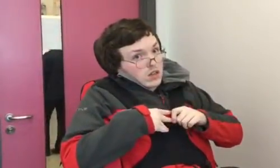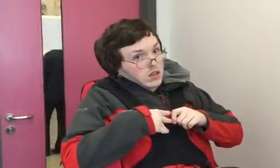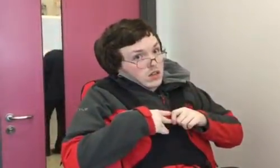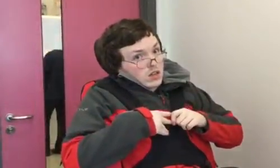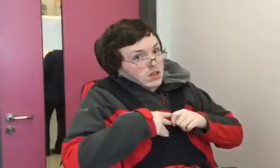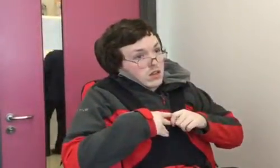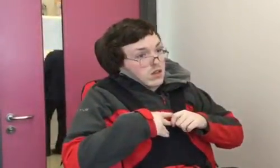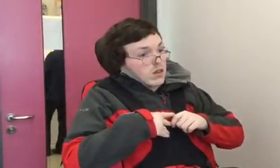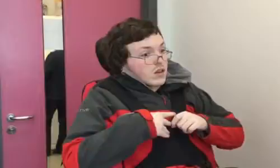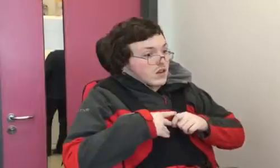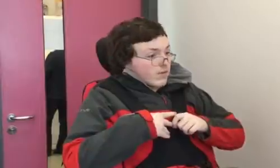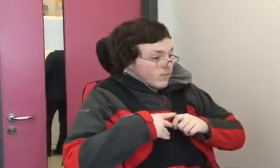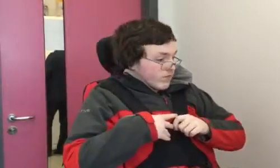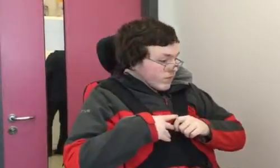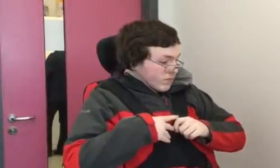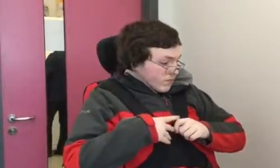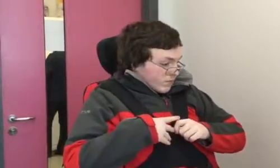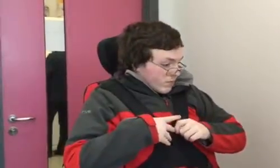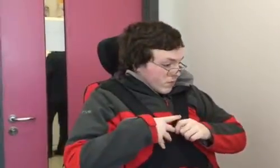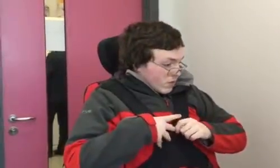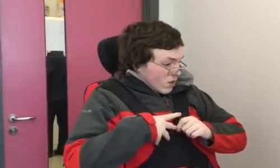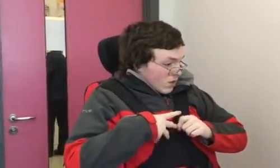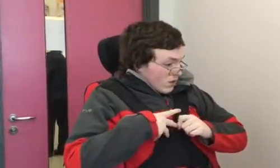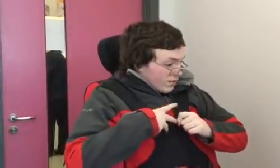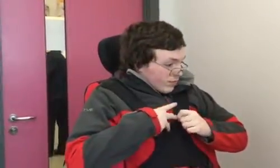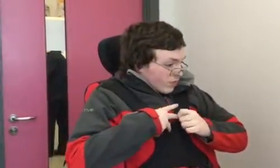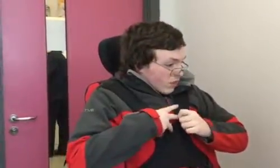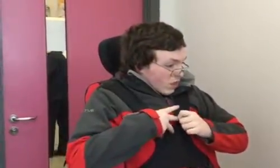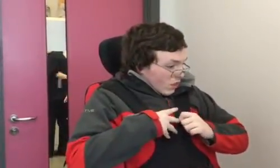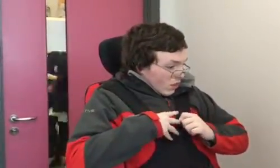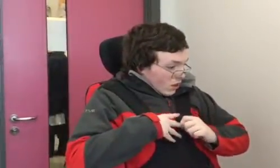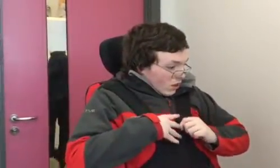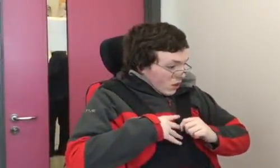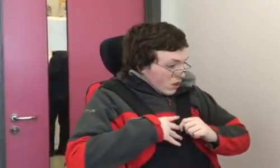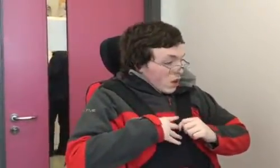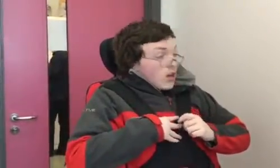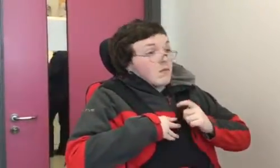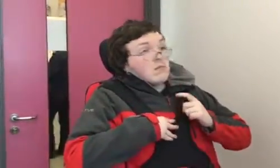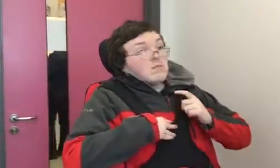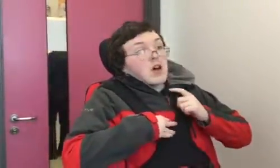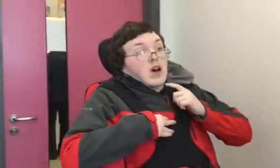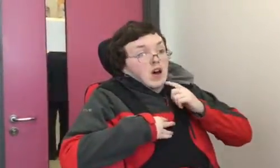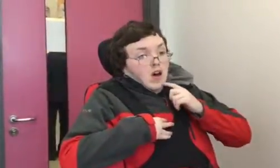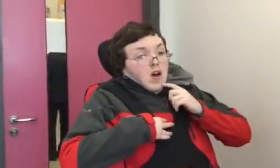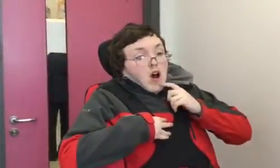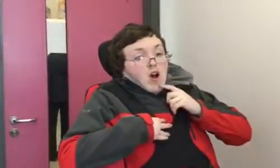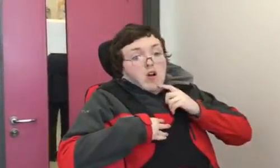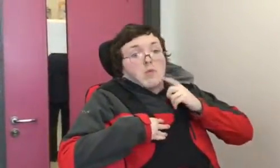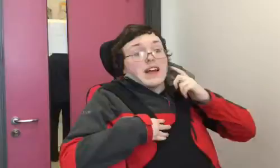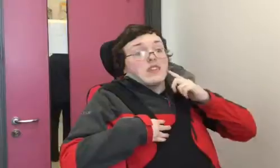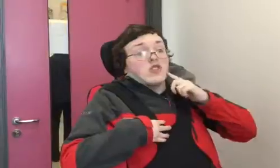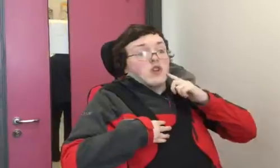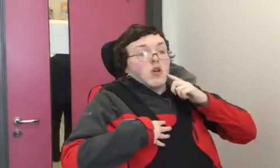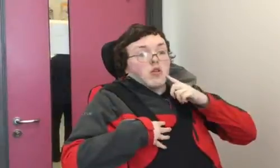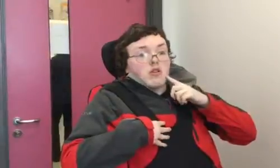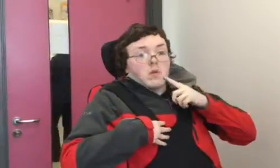And what fight did you have to make to get your education, Cameron? Oh, we had to go through